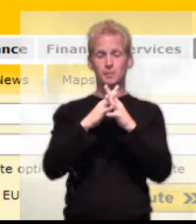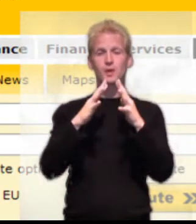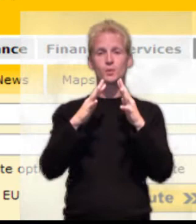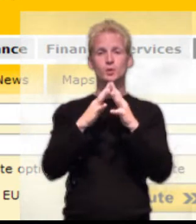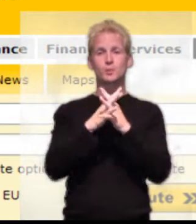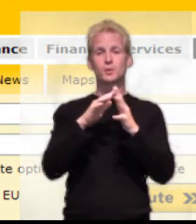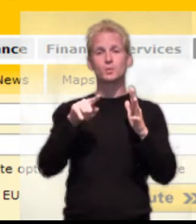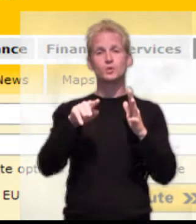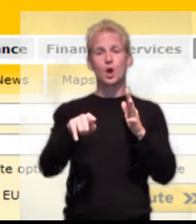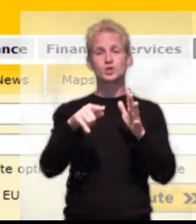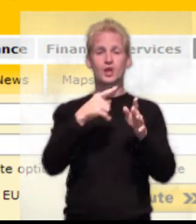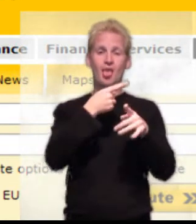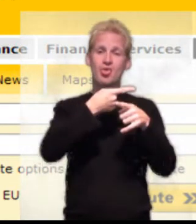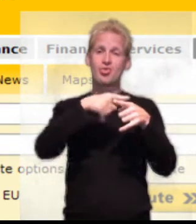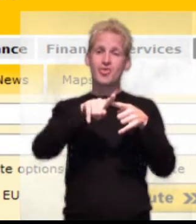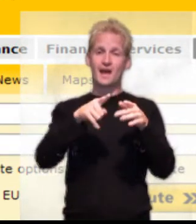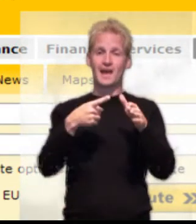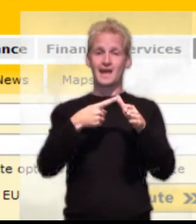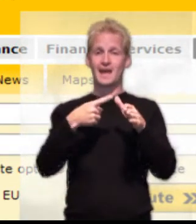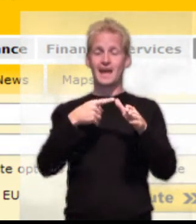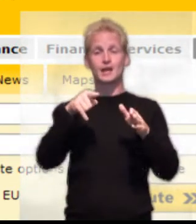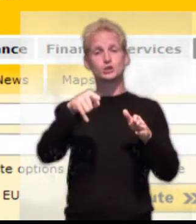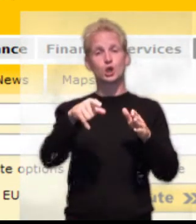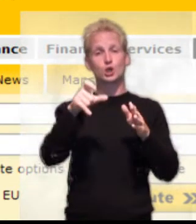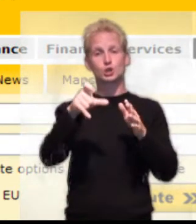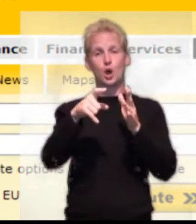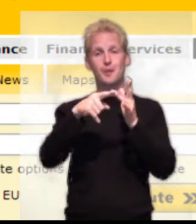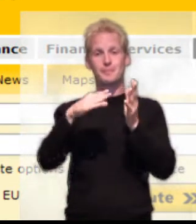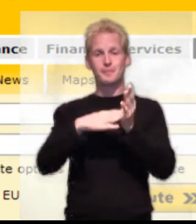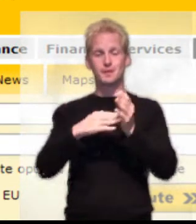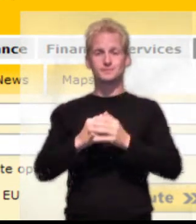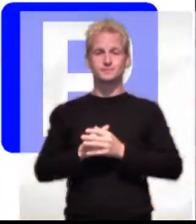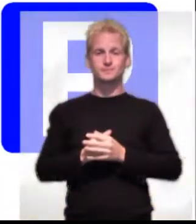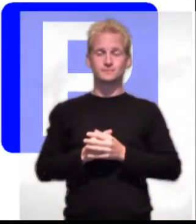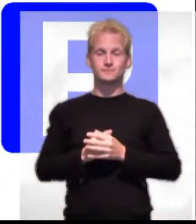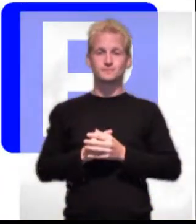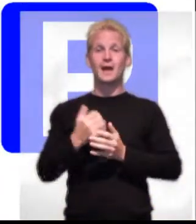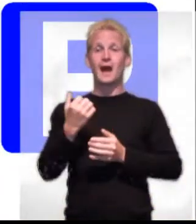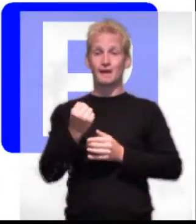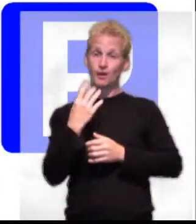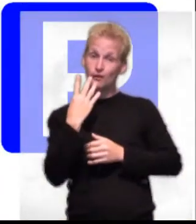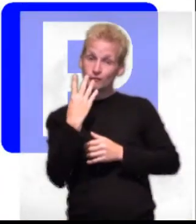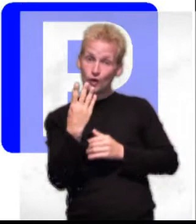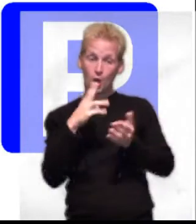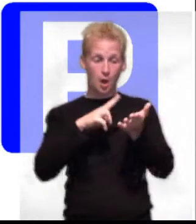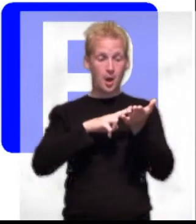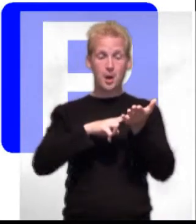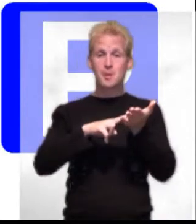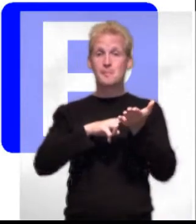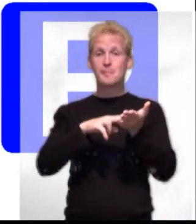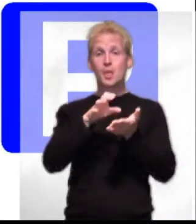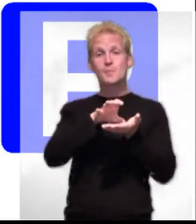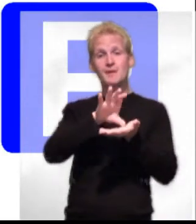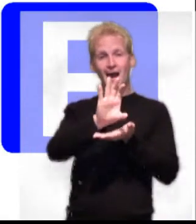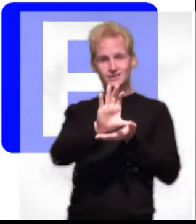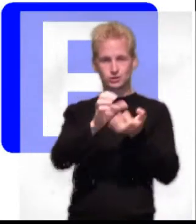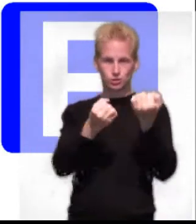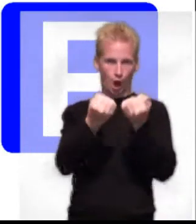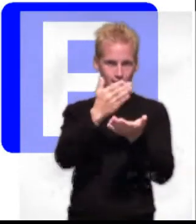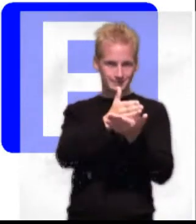www.theaa.com There are four blue-badged spaces immediately outside